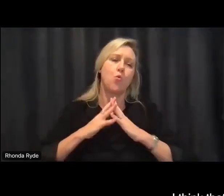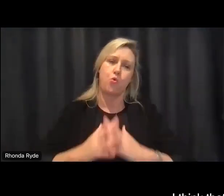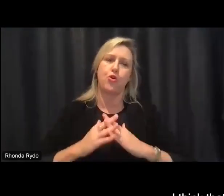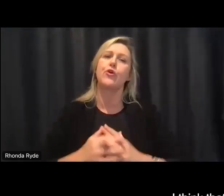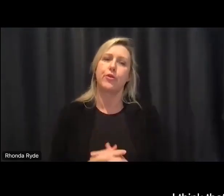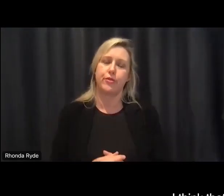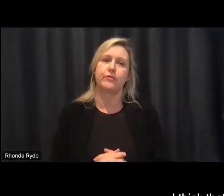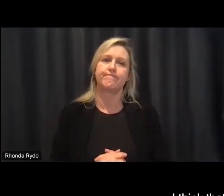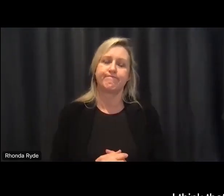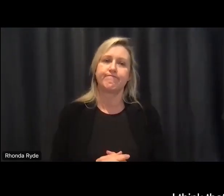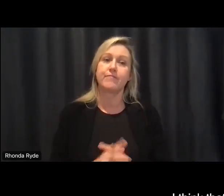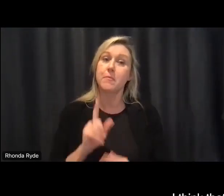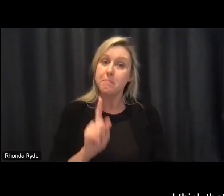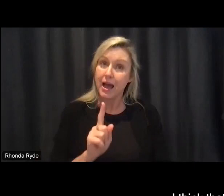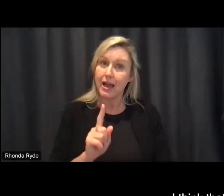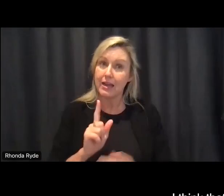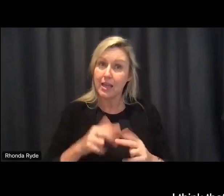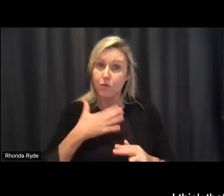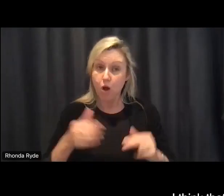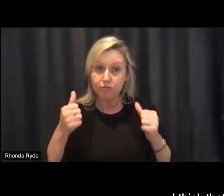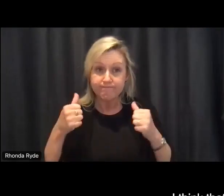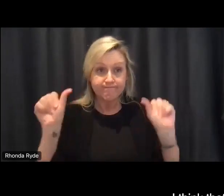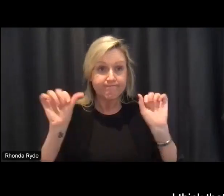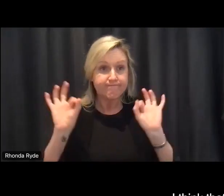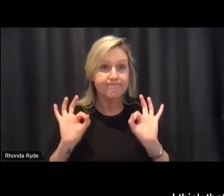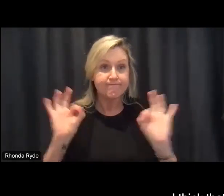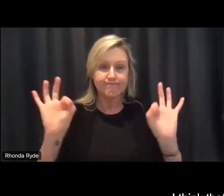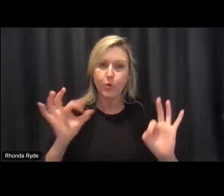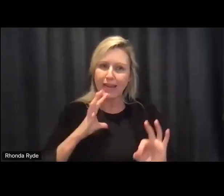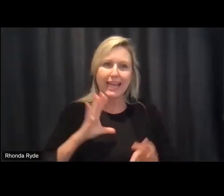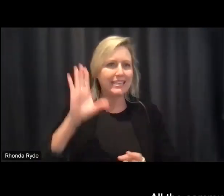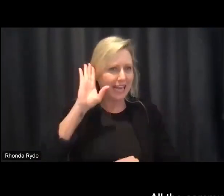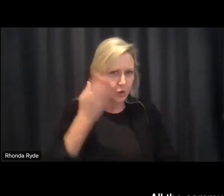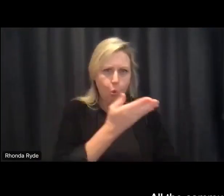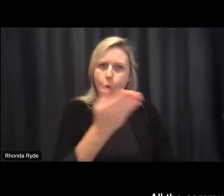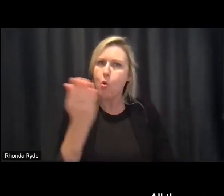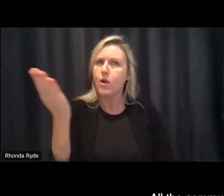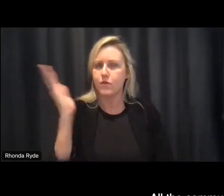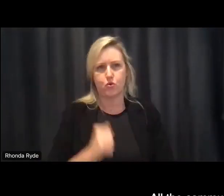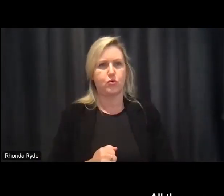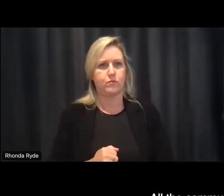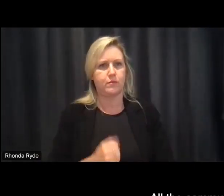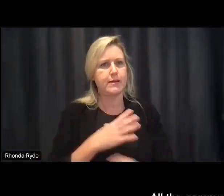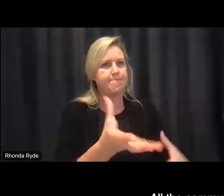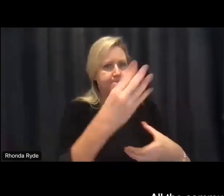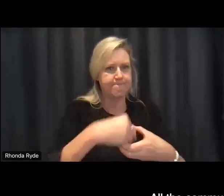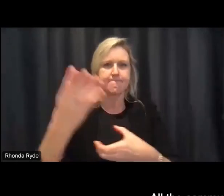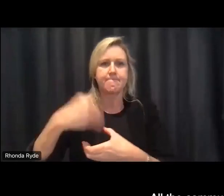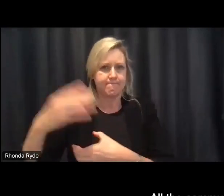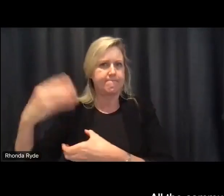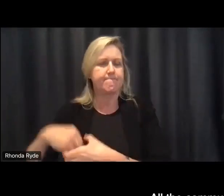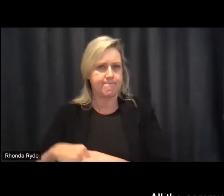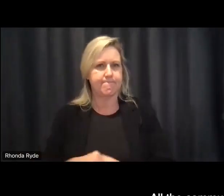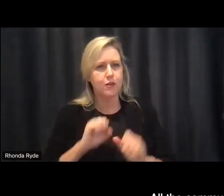get it right every single voice needs to be heard all the communities of australia in all of their